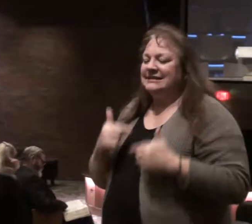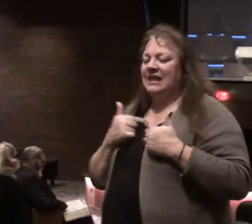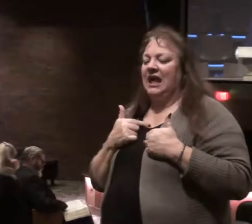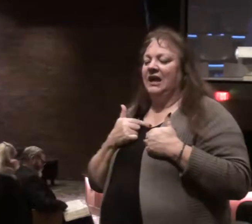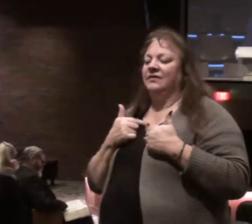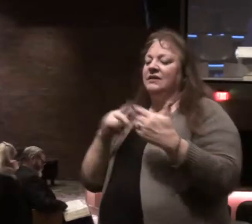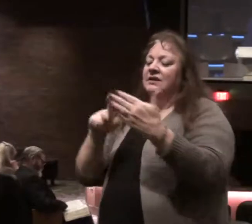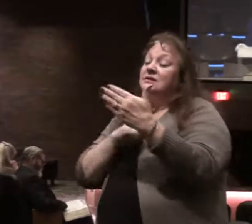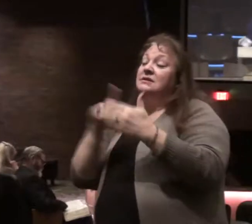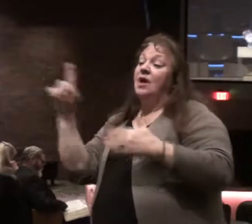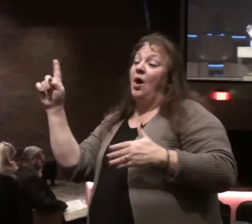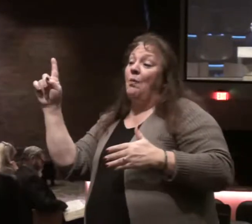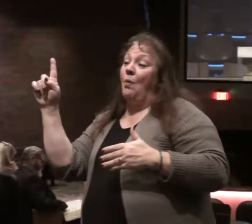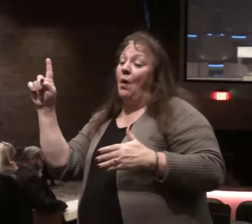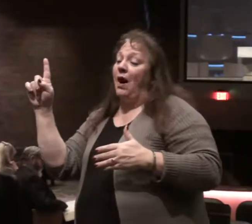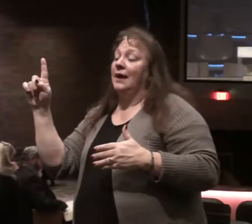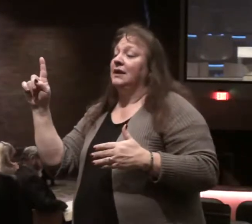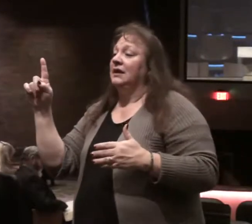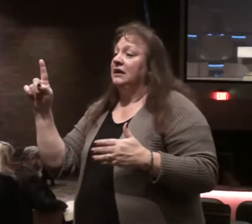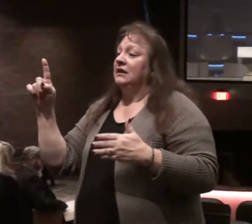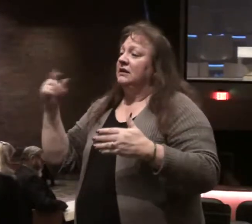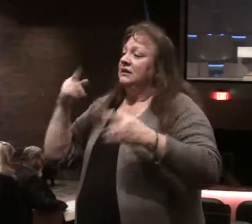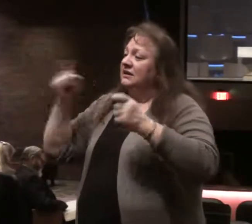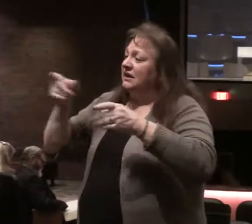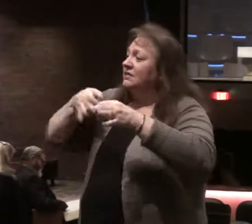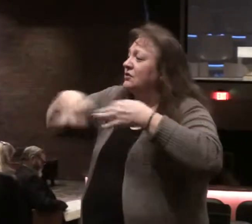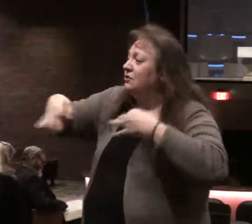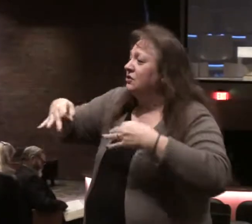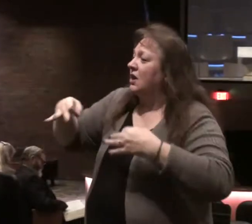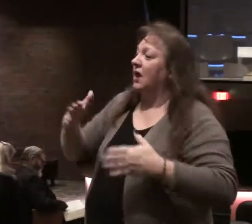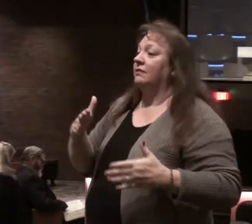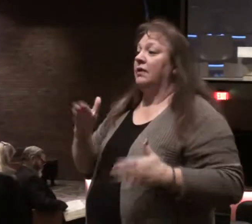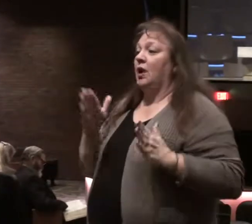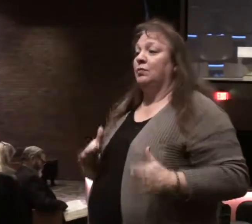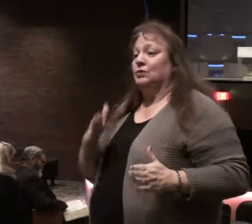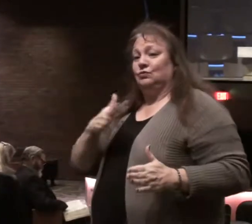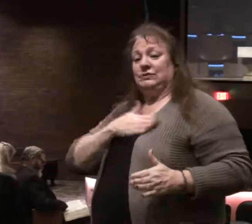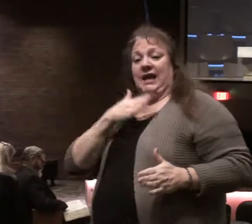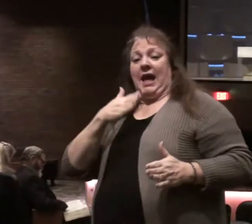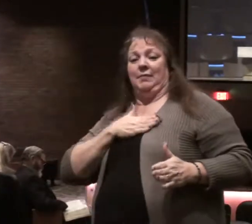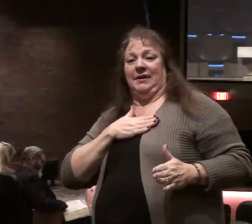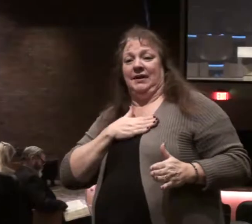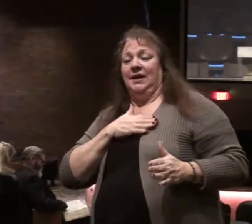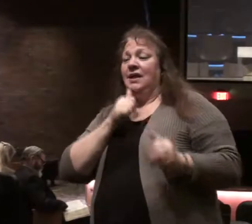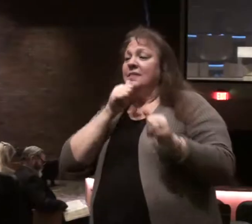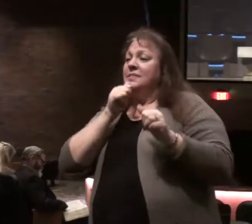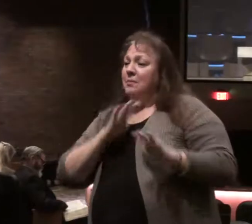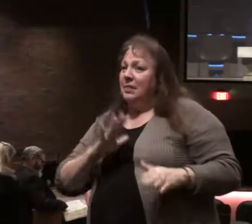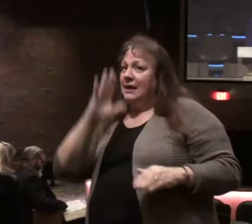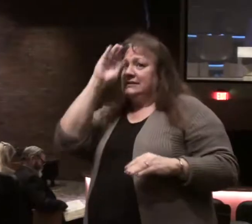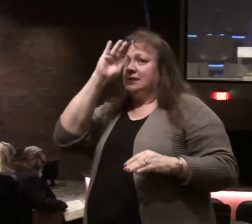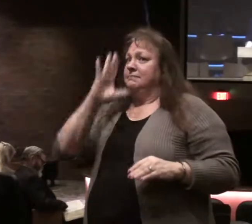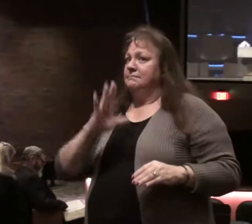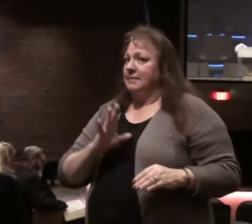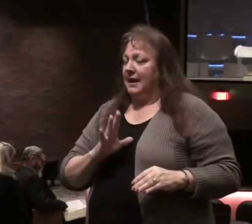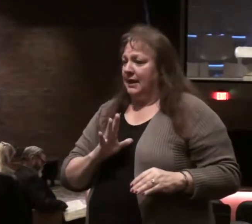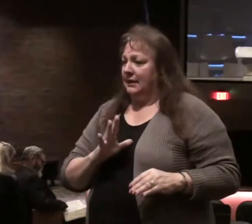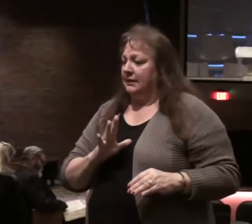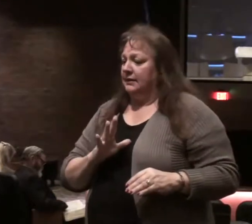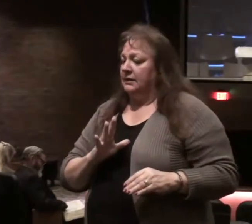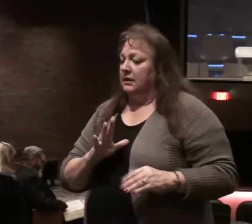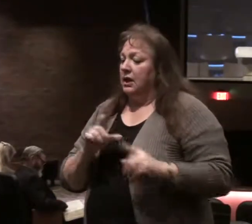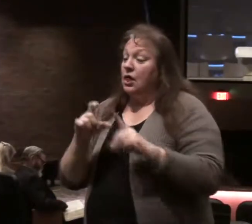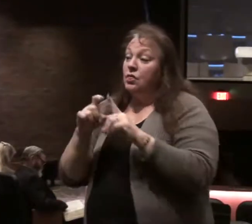Now, Psalm 1 starts out, it's going to give a description of the happy person. The blessed man. And I should note,